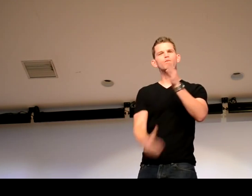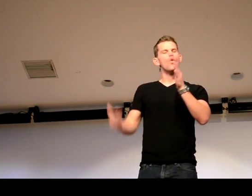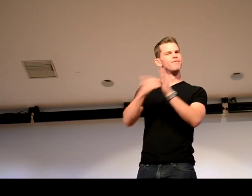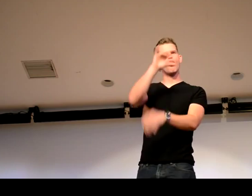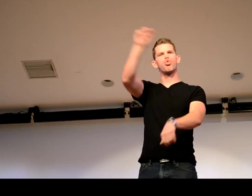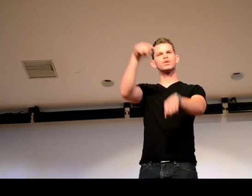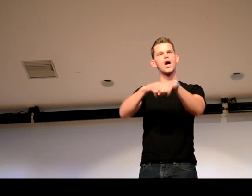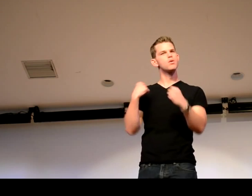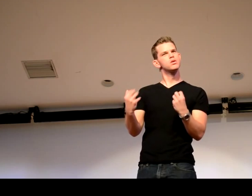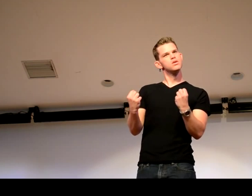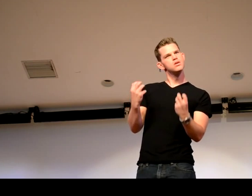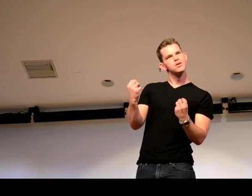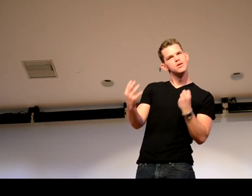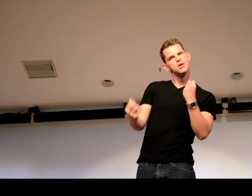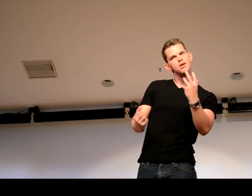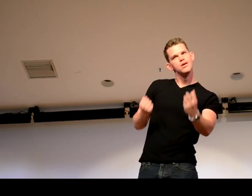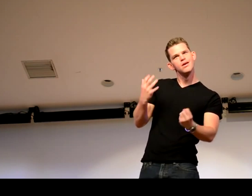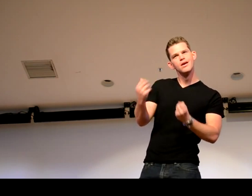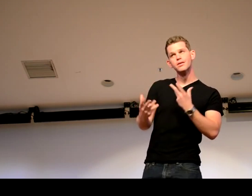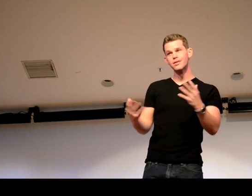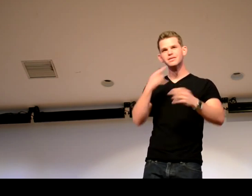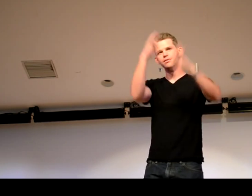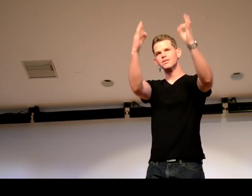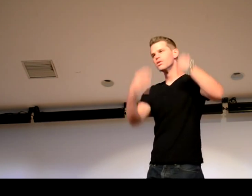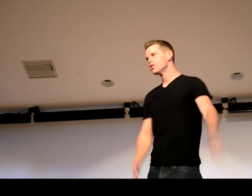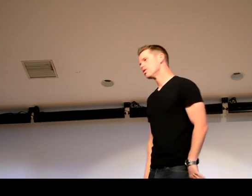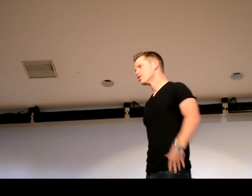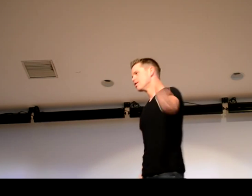struggle to get the right balance and it just really felt awkward.